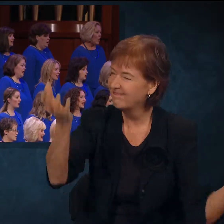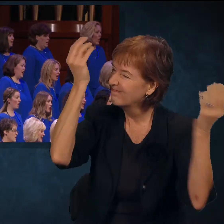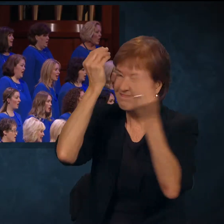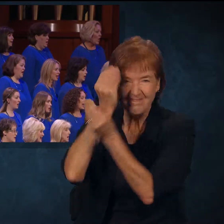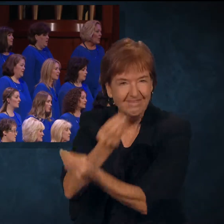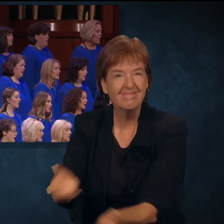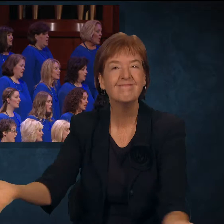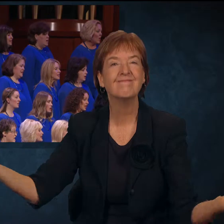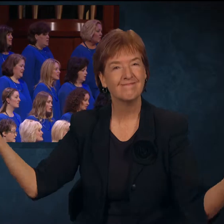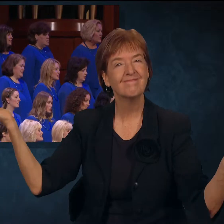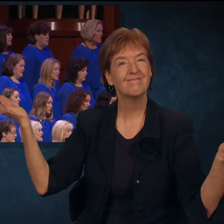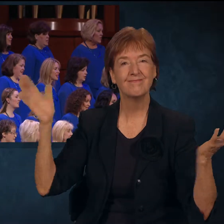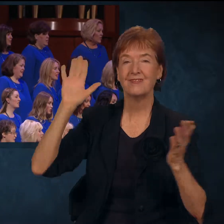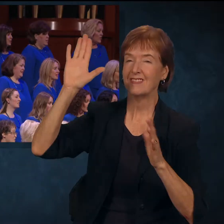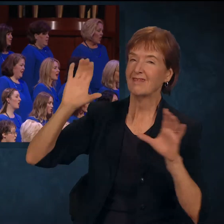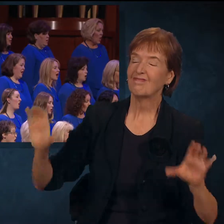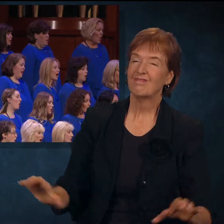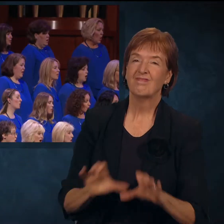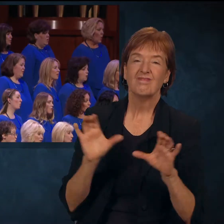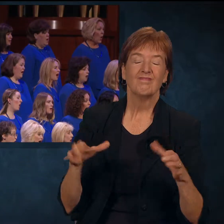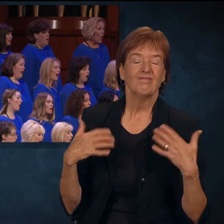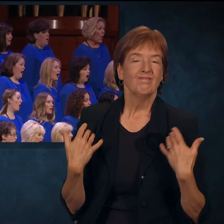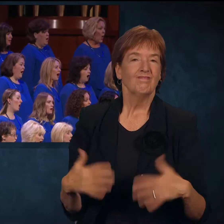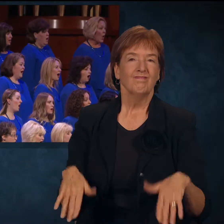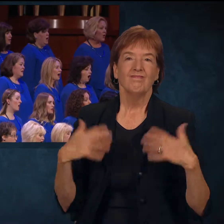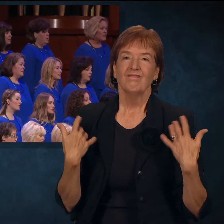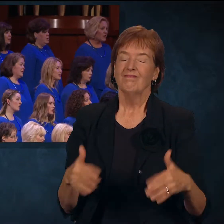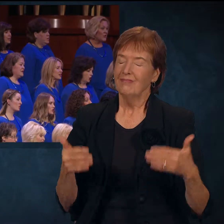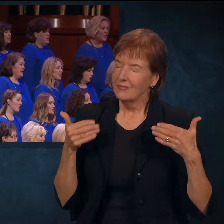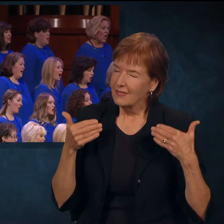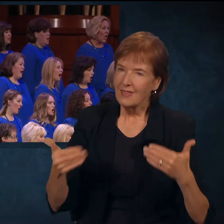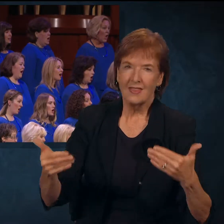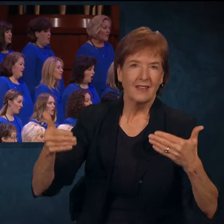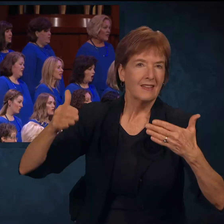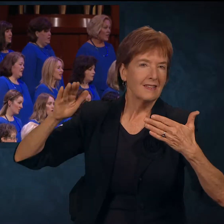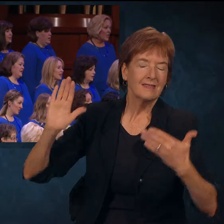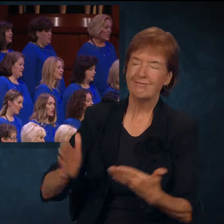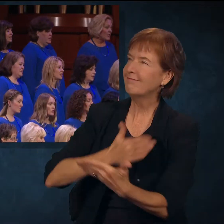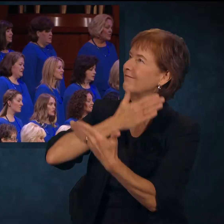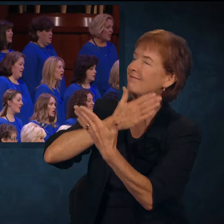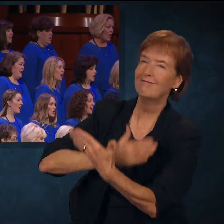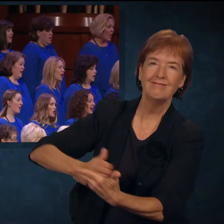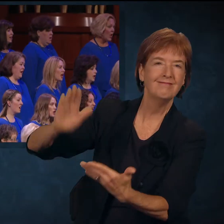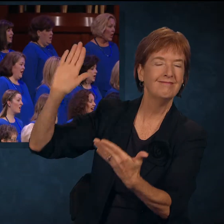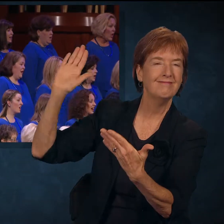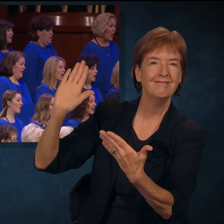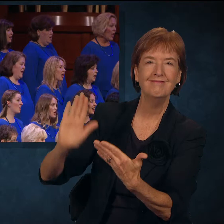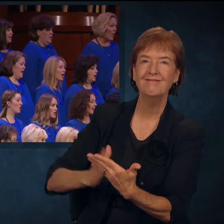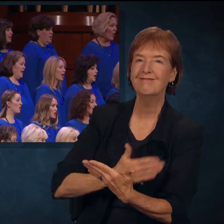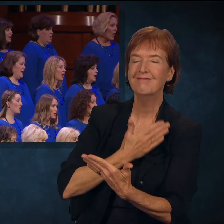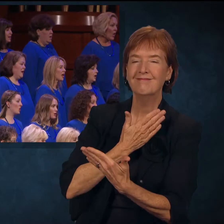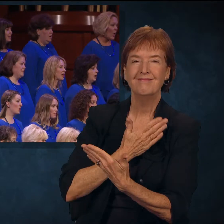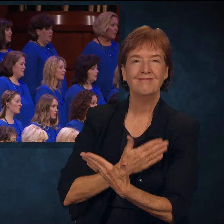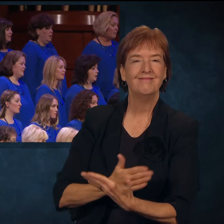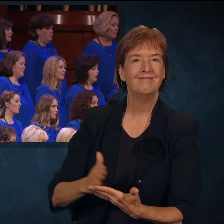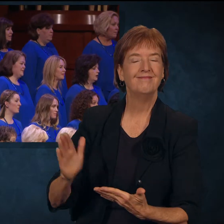acclaim, Sing the wonders of his name.